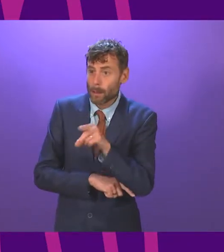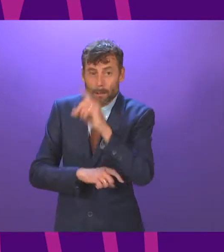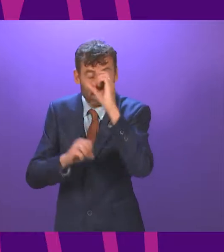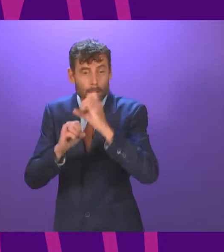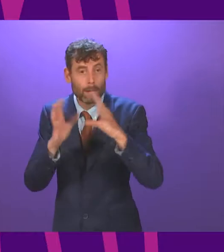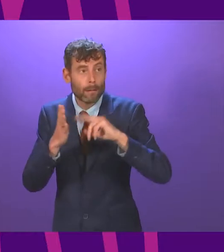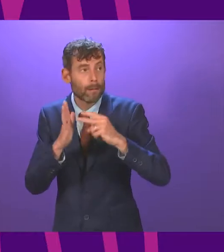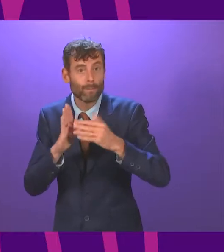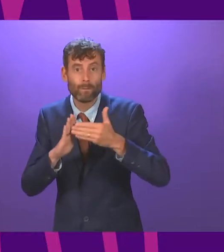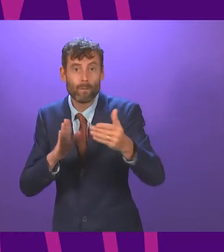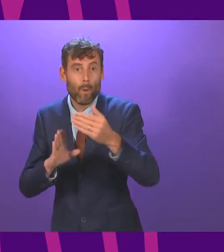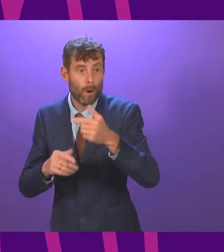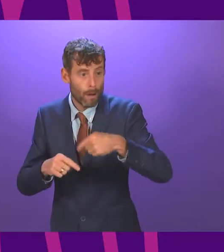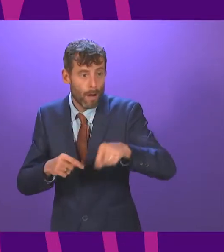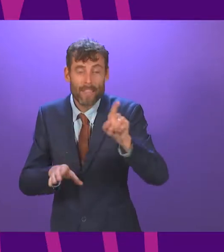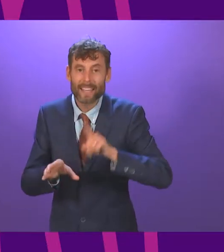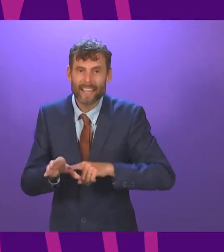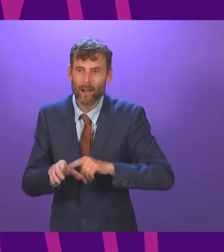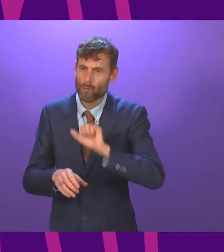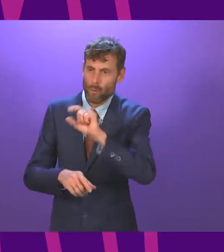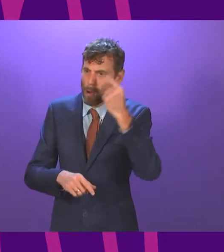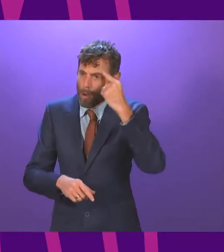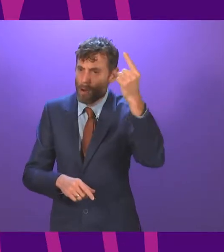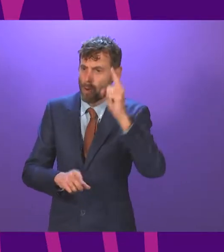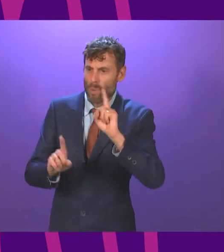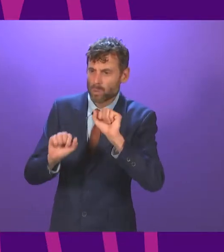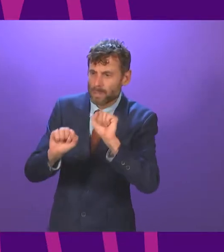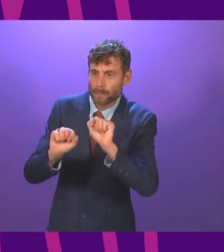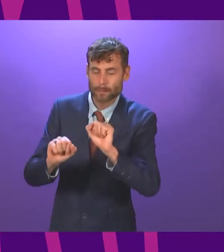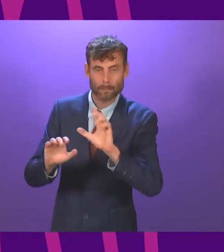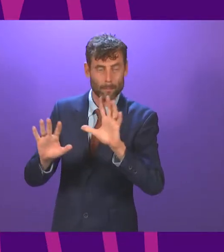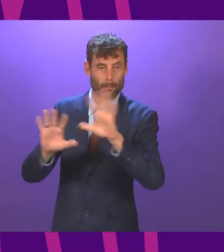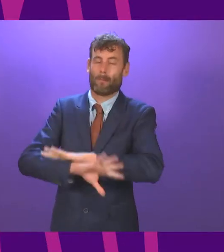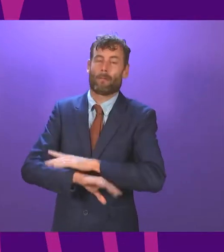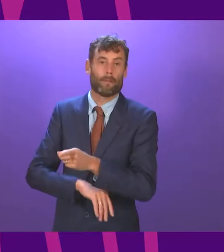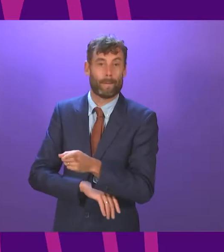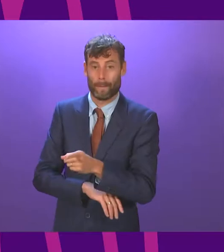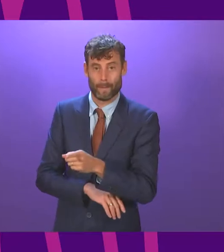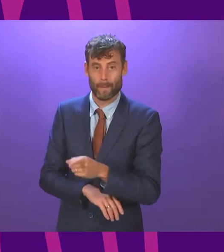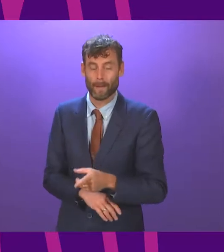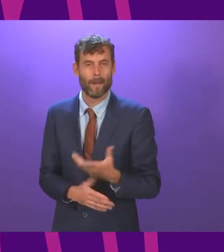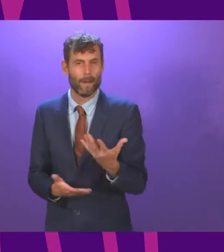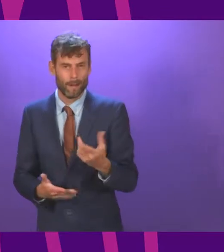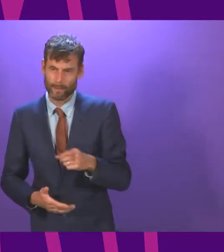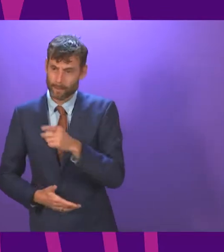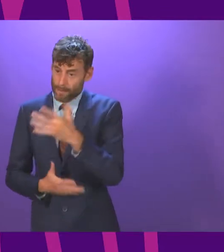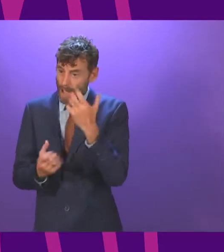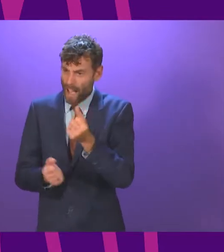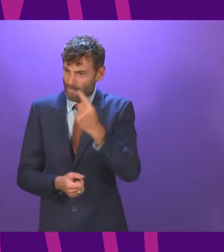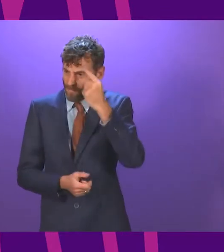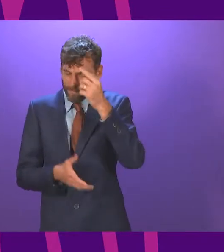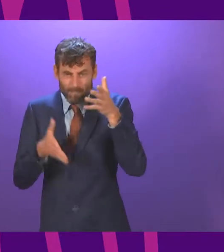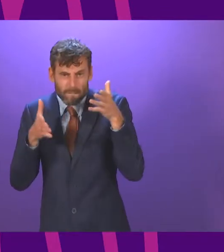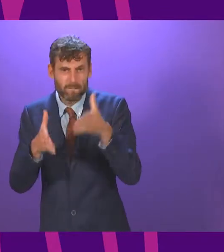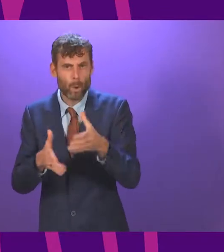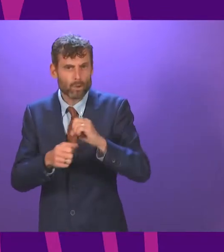legislative programme, in terms of its other initiatives. And the unrelenting focus on COVID recovery that we have